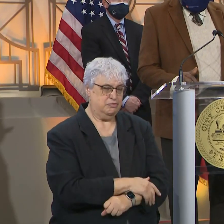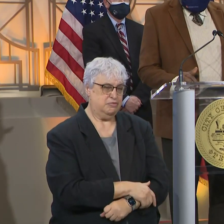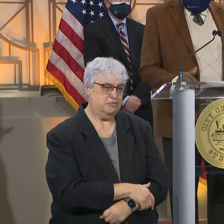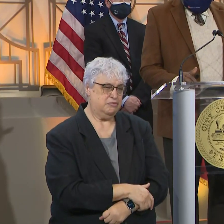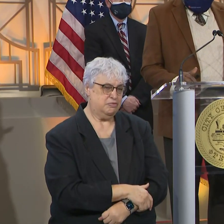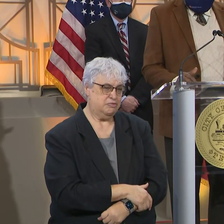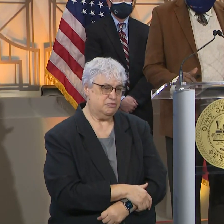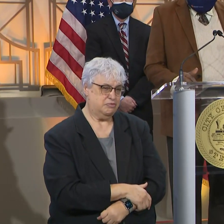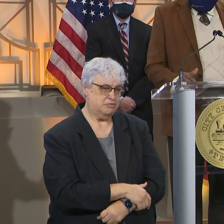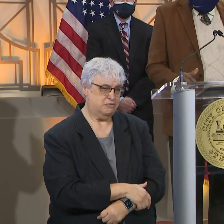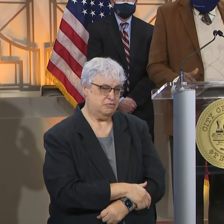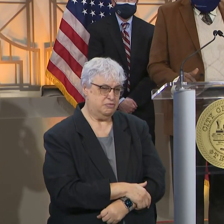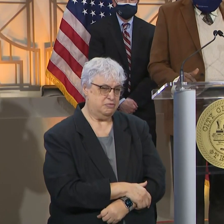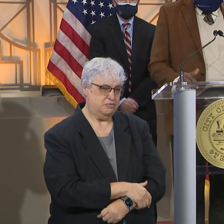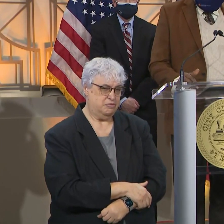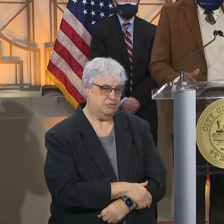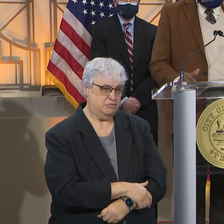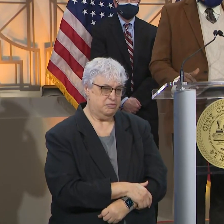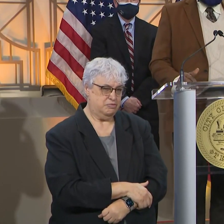slots were, in fact, filled.